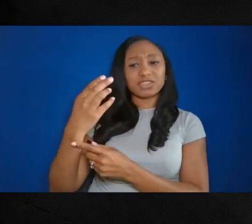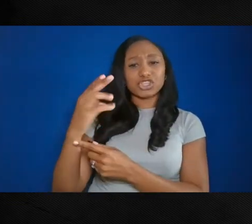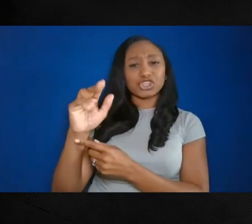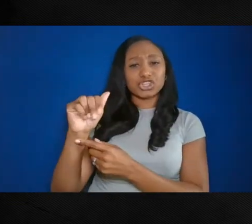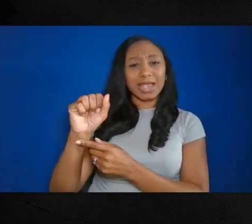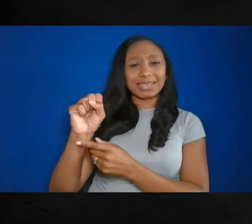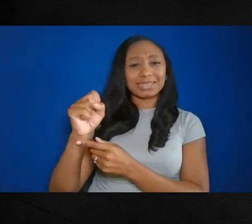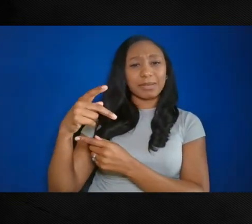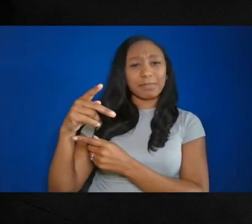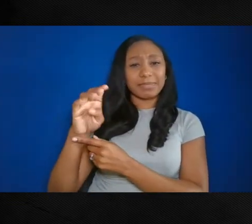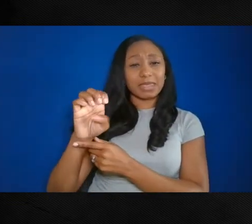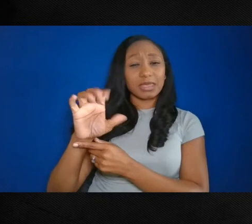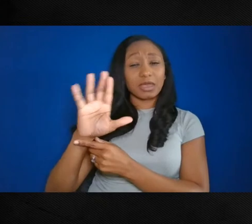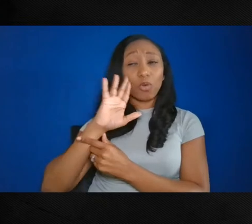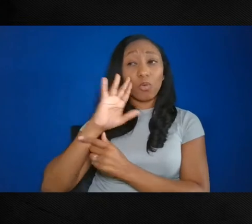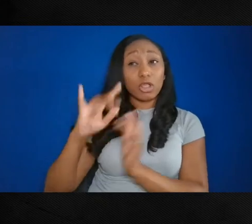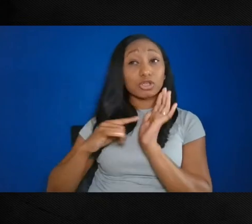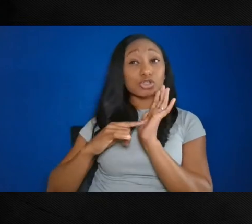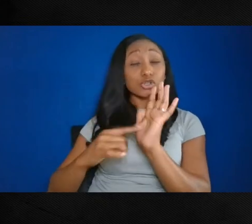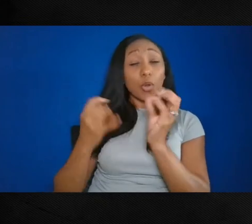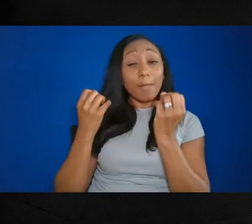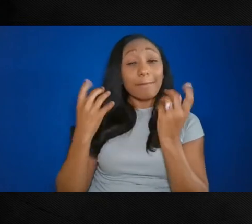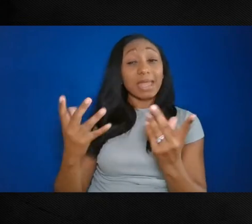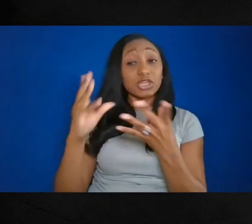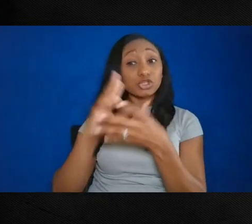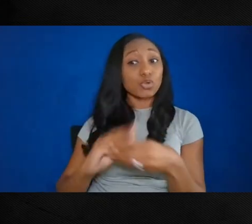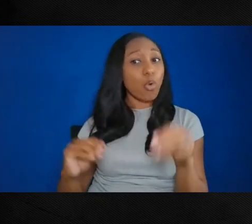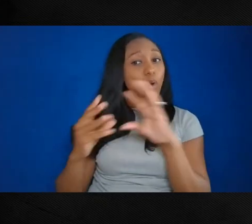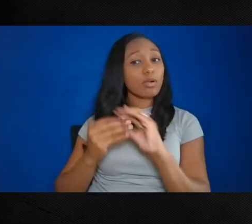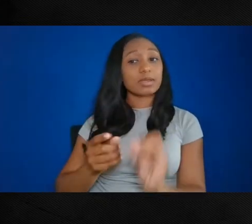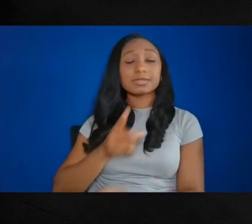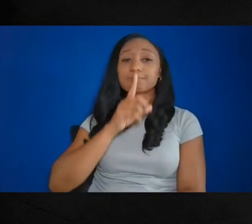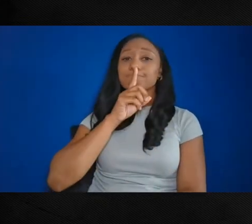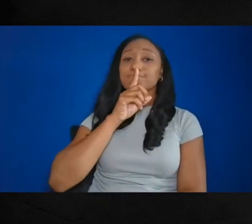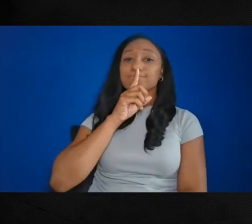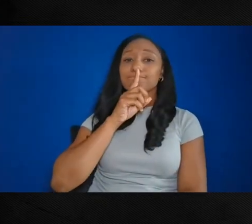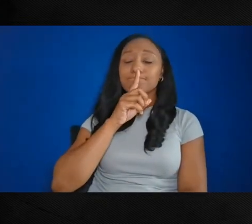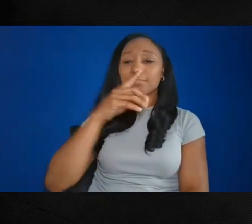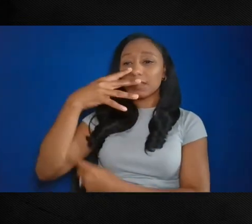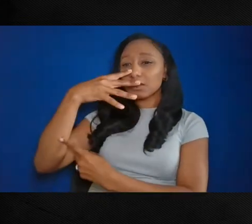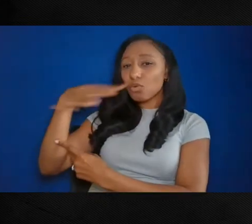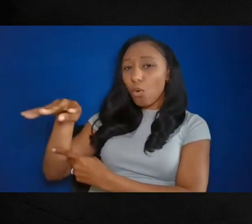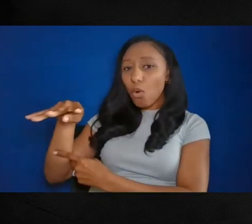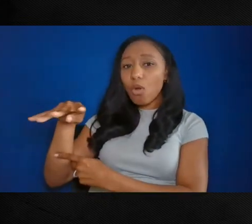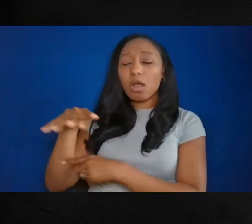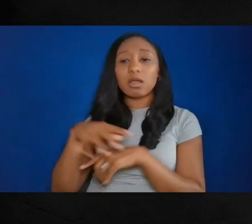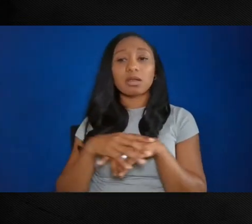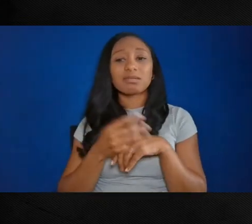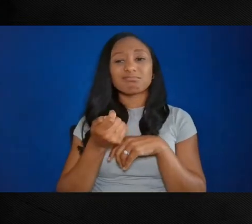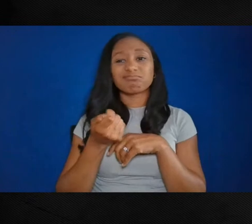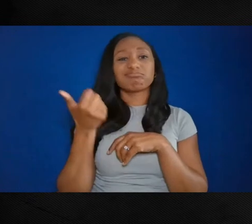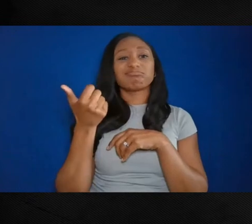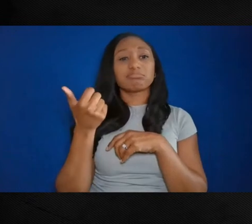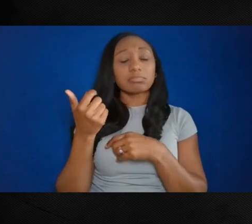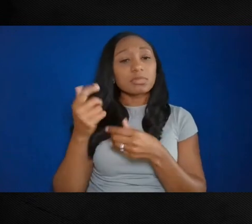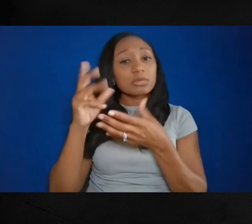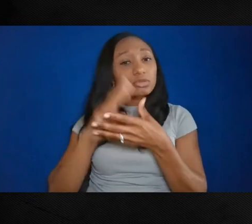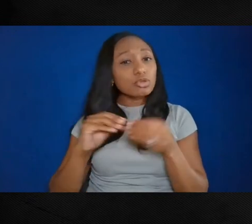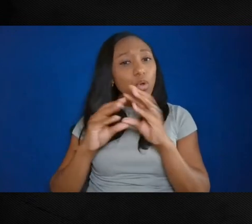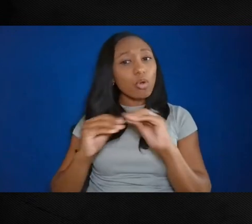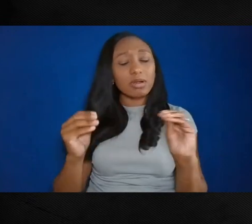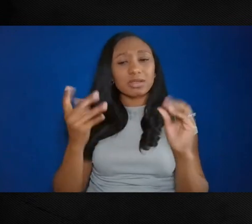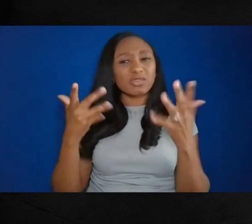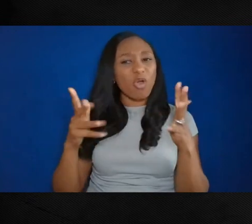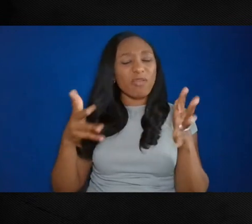stories that were untold, erased, or sitting in the bottom of the Chesapeake